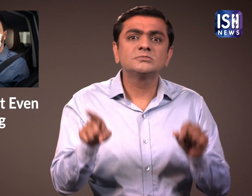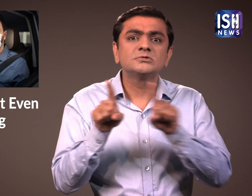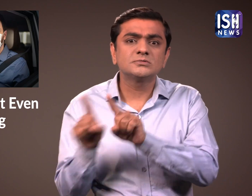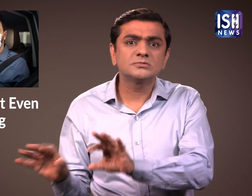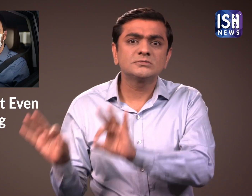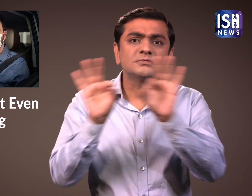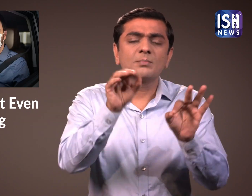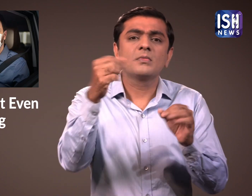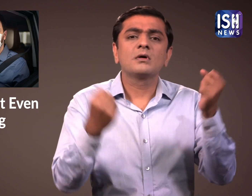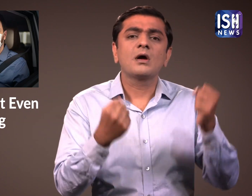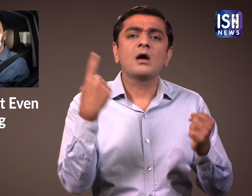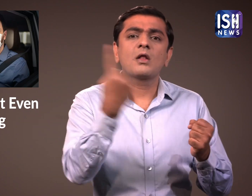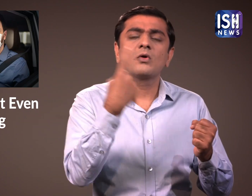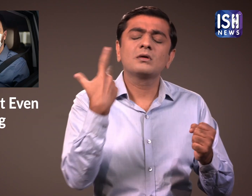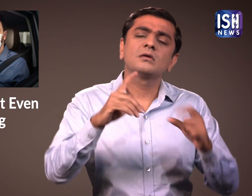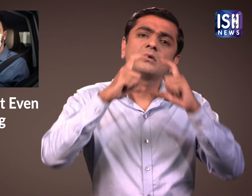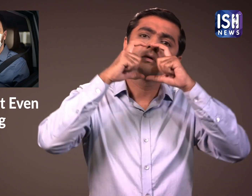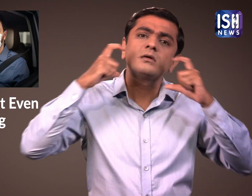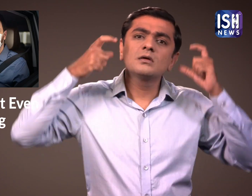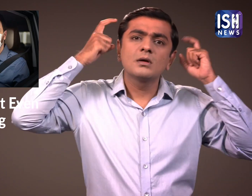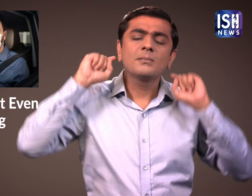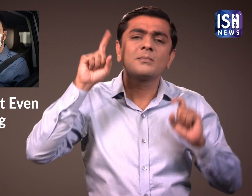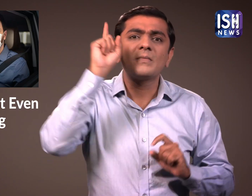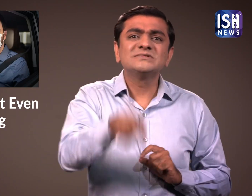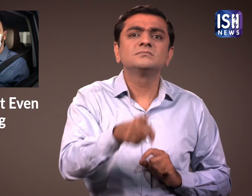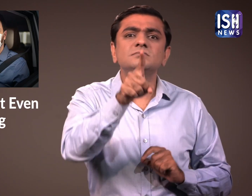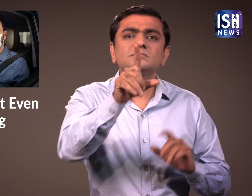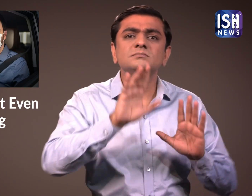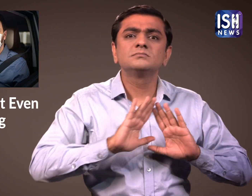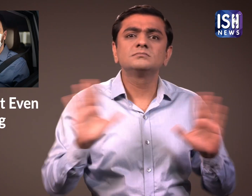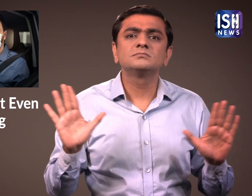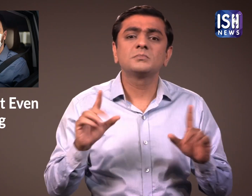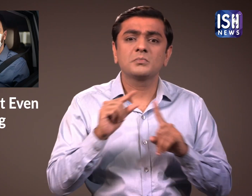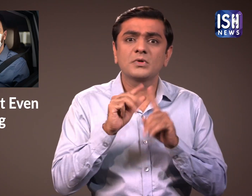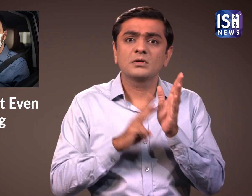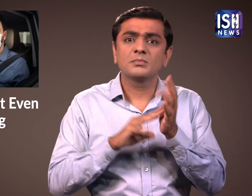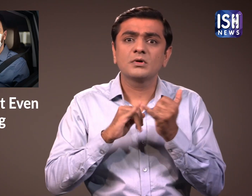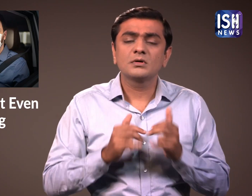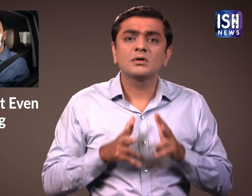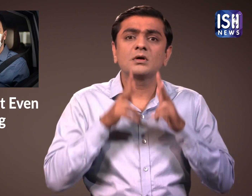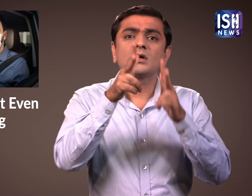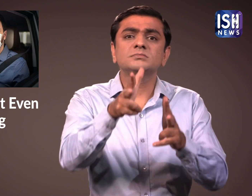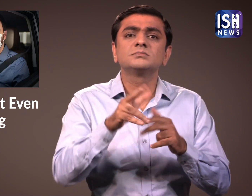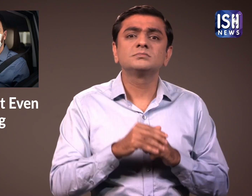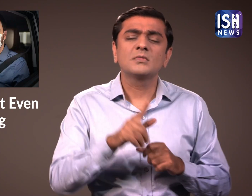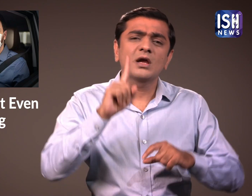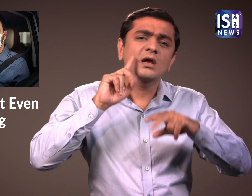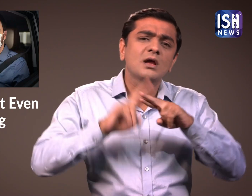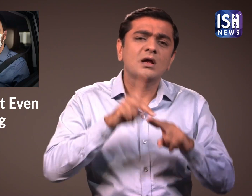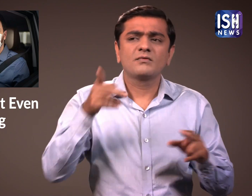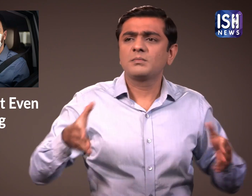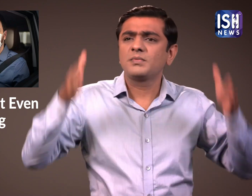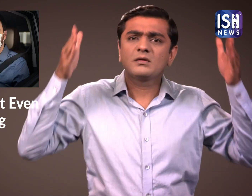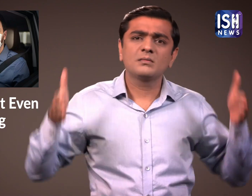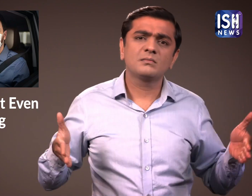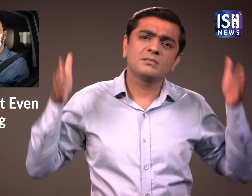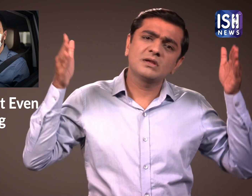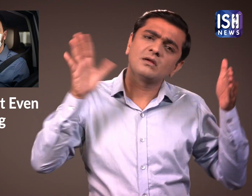it will be mandatory in cars even if the person is alone. The judge said, when a person is alone in the